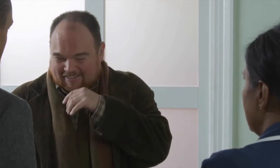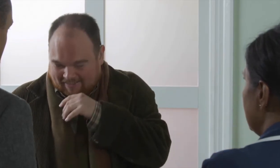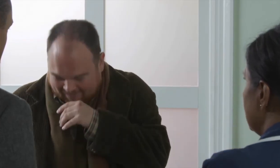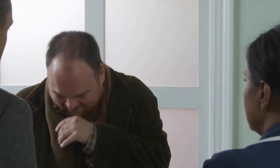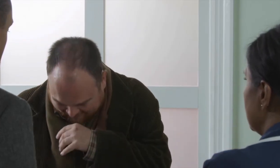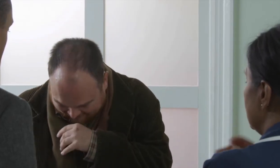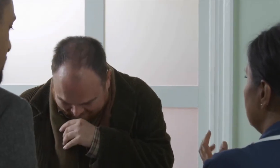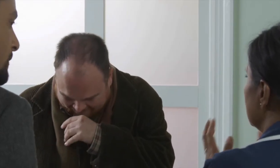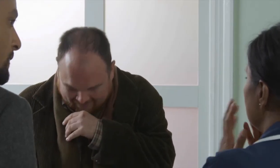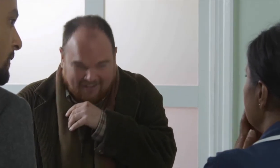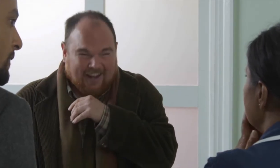What's wrong?